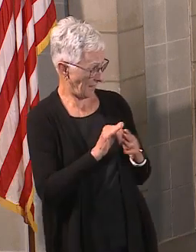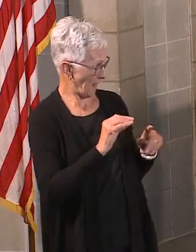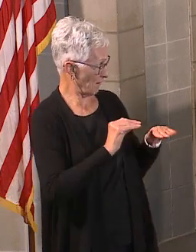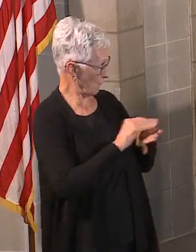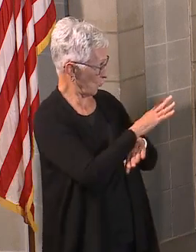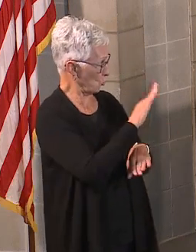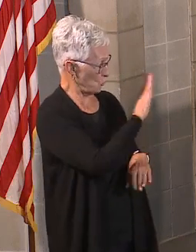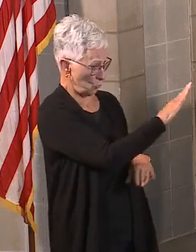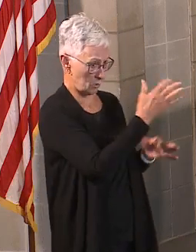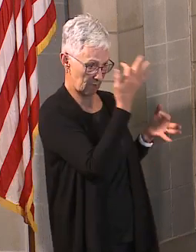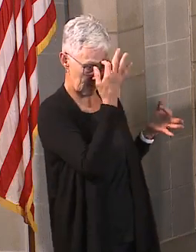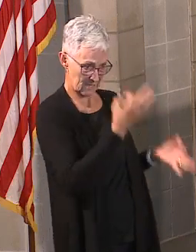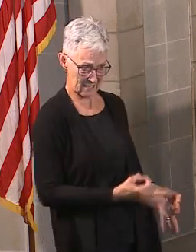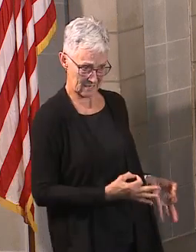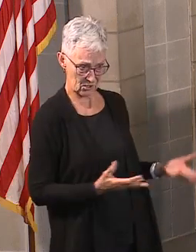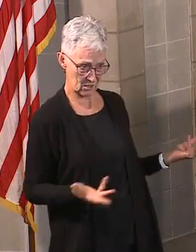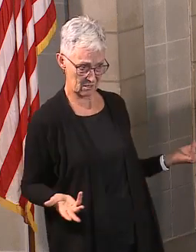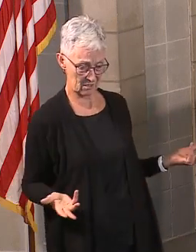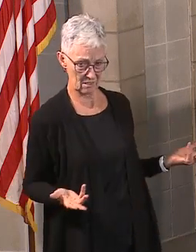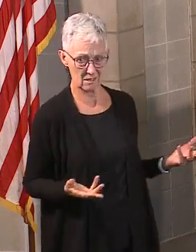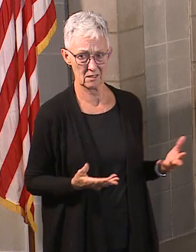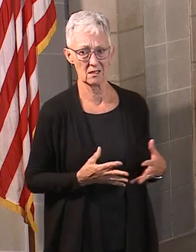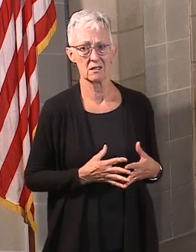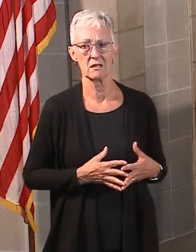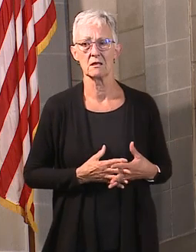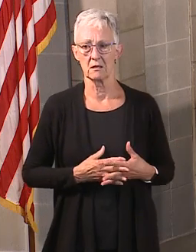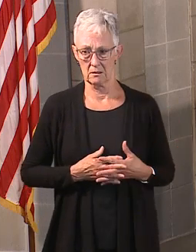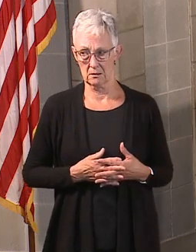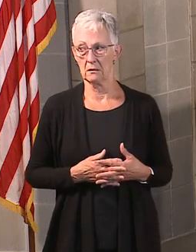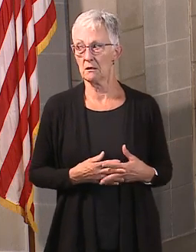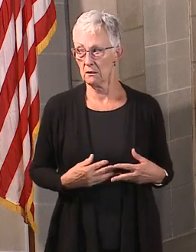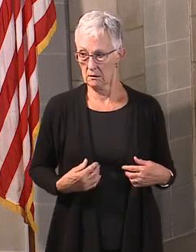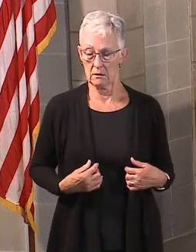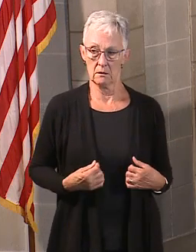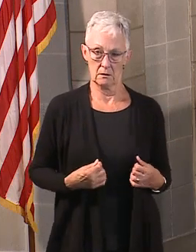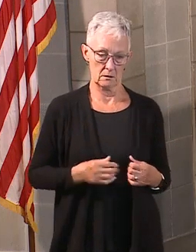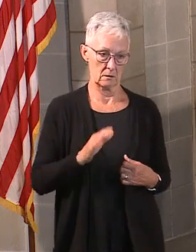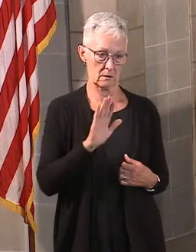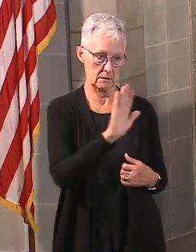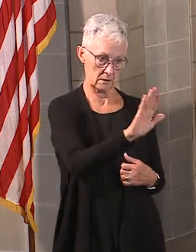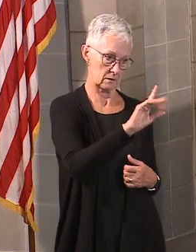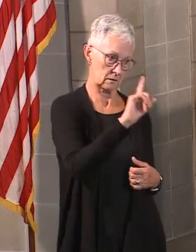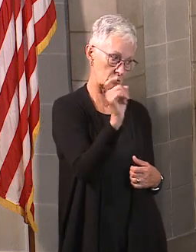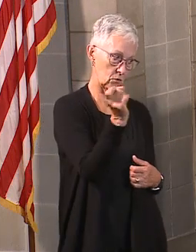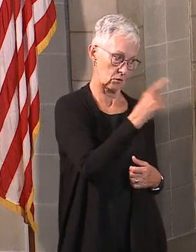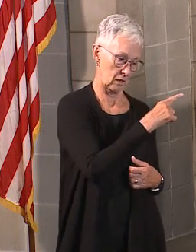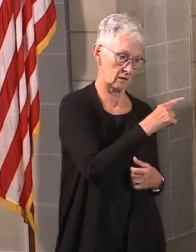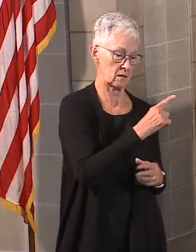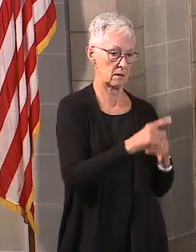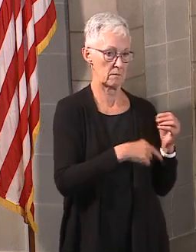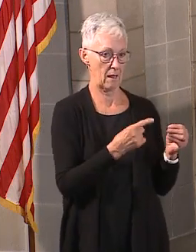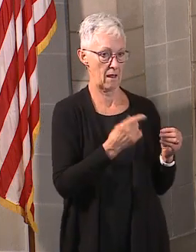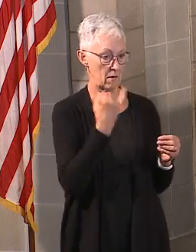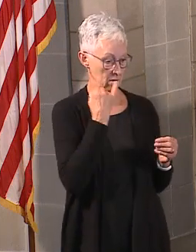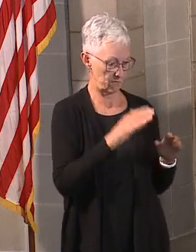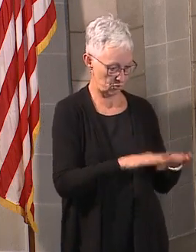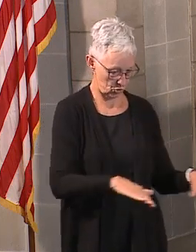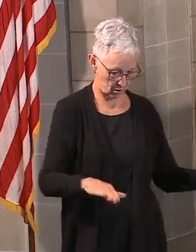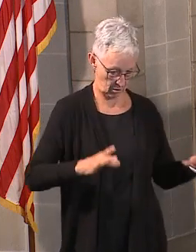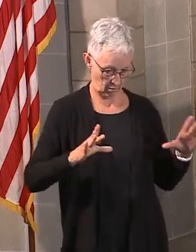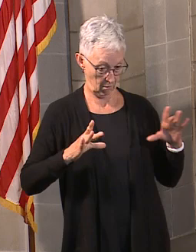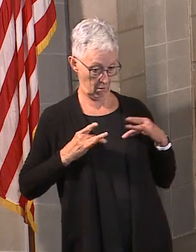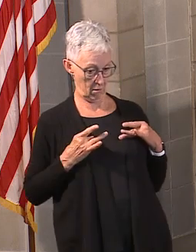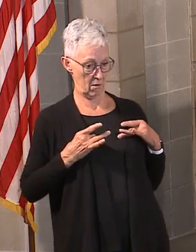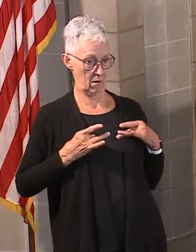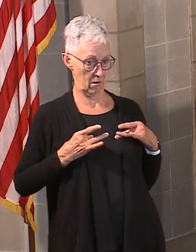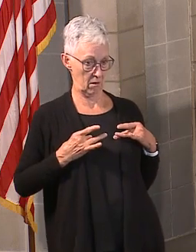So, again, think that the question is about kids contracting this and a child passing of it. As I mentioned before, a lot of the